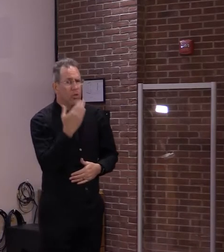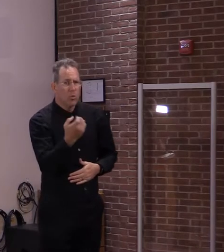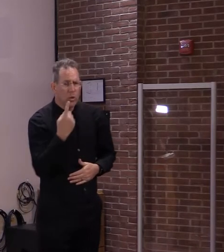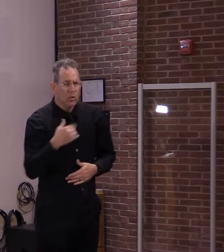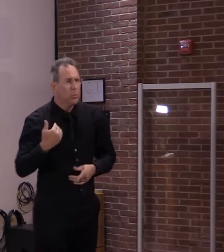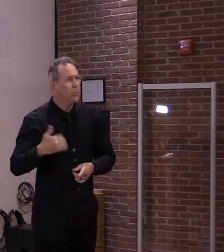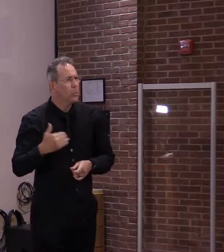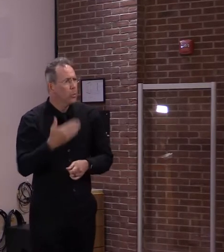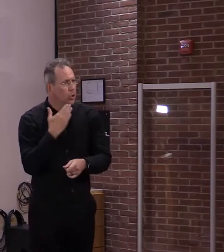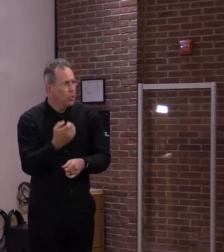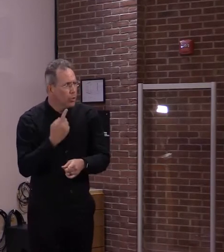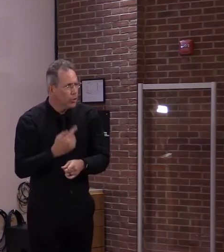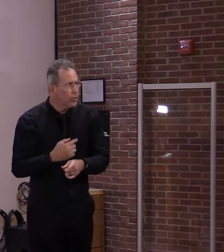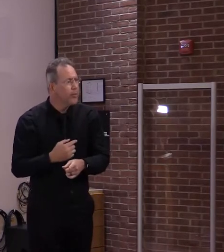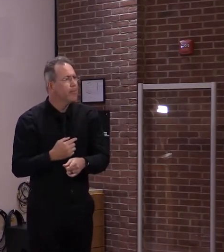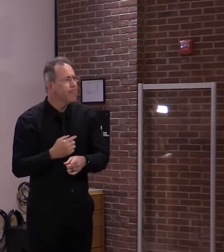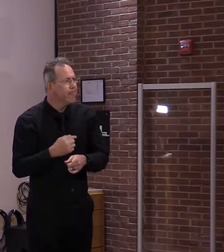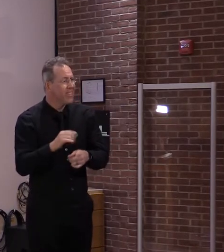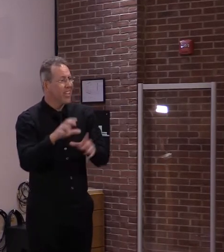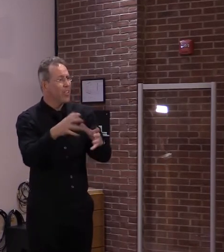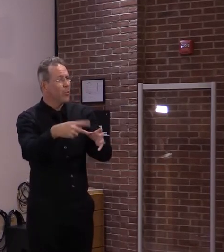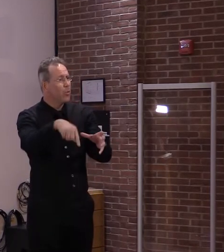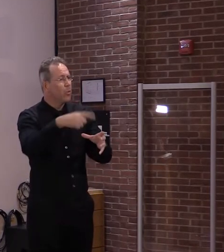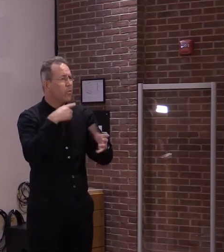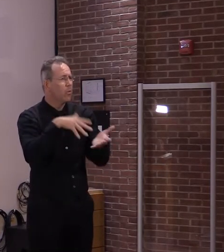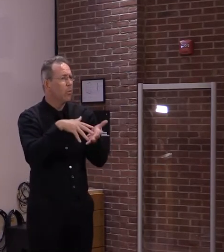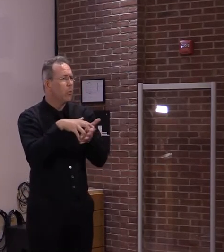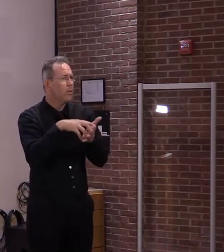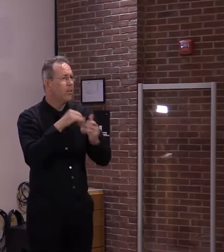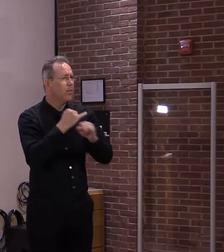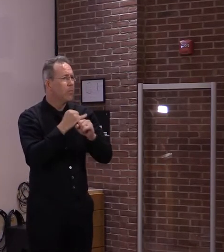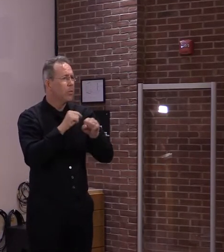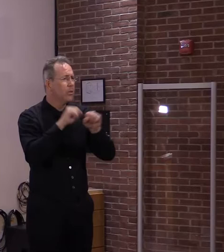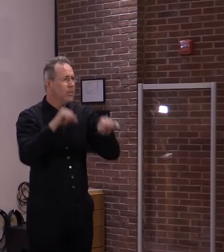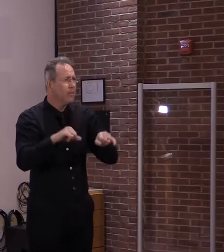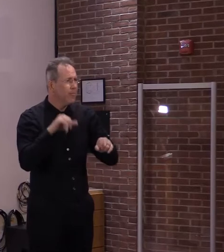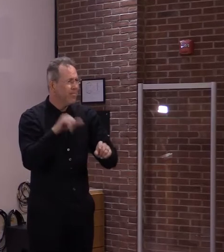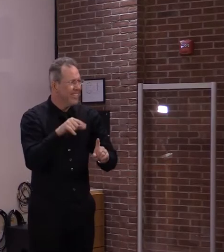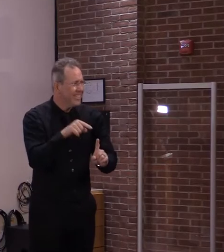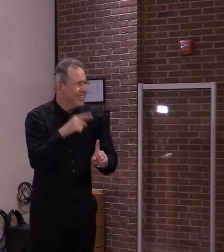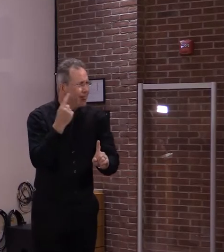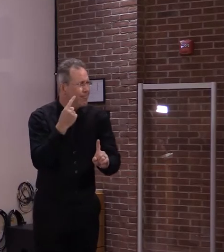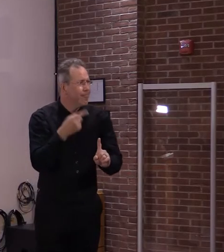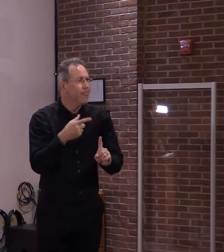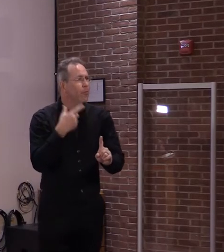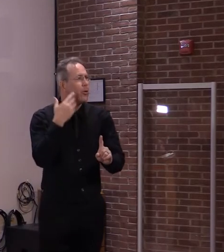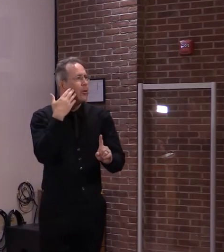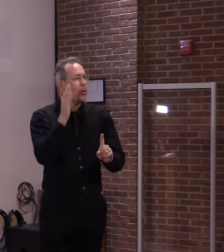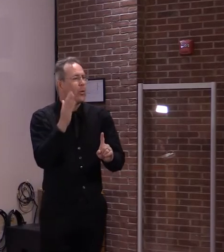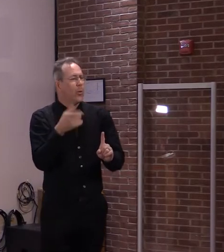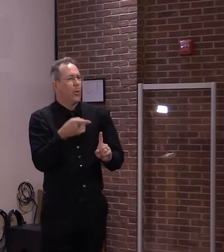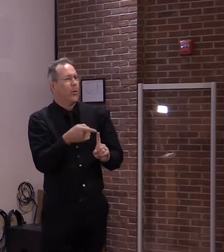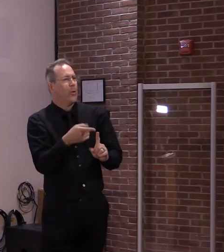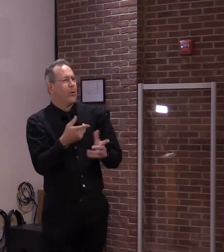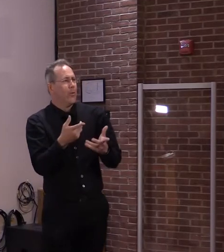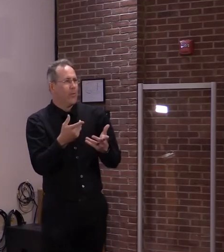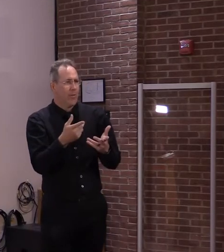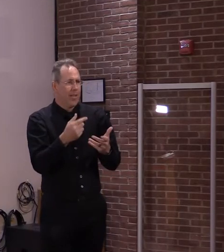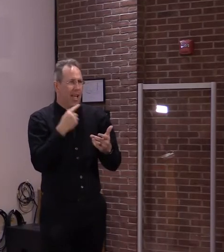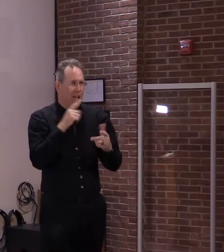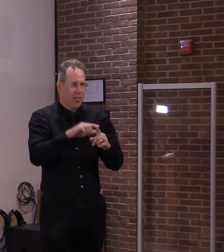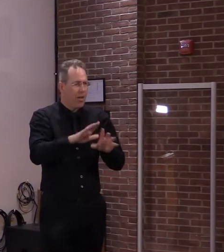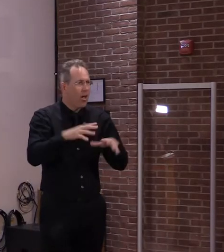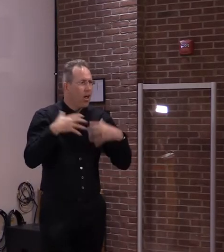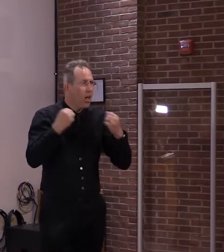Because one never knows, depending on what kind of immune-compromising condition one has or what medications you're